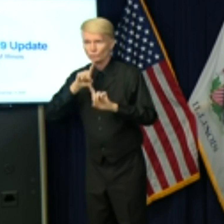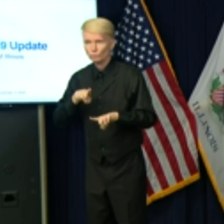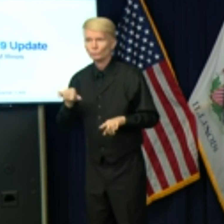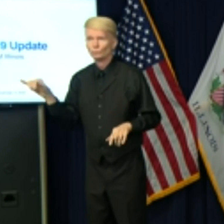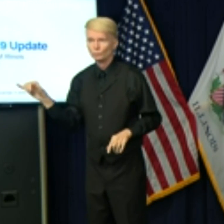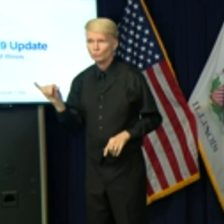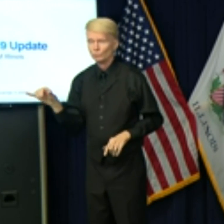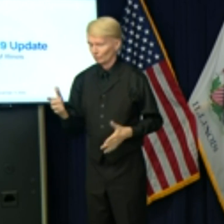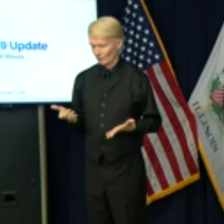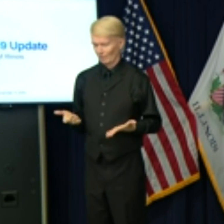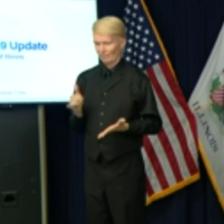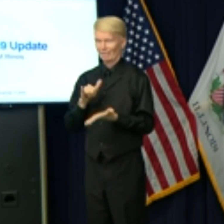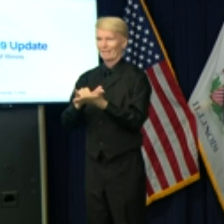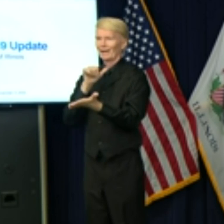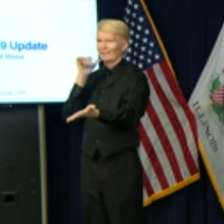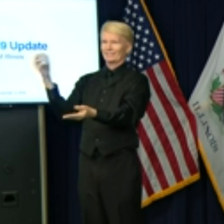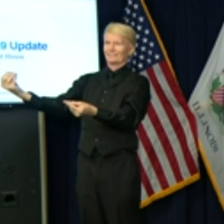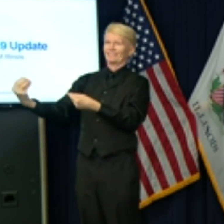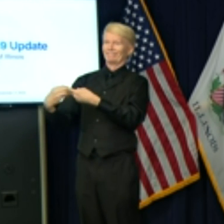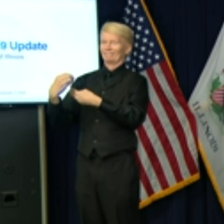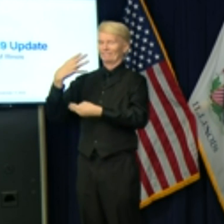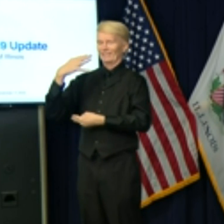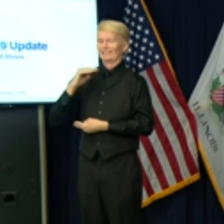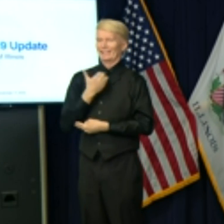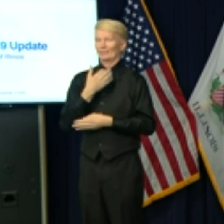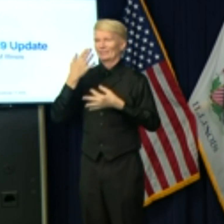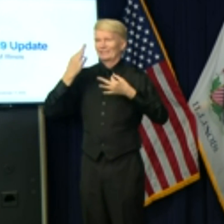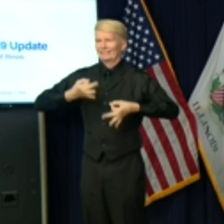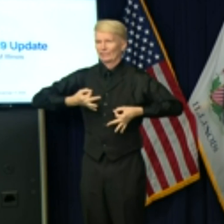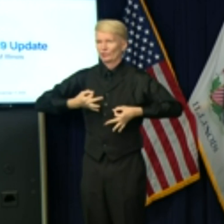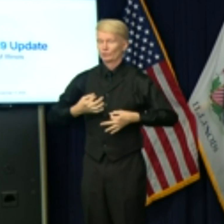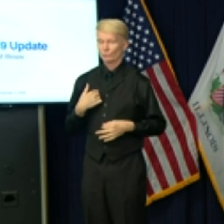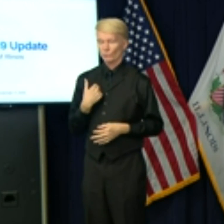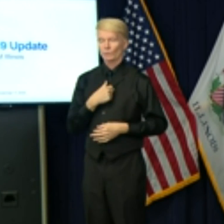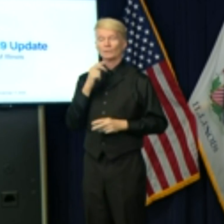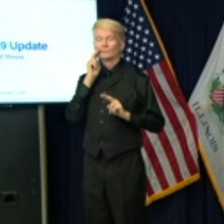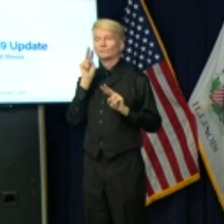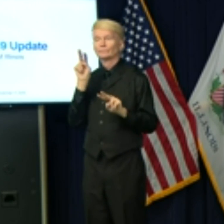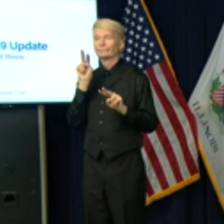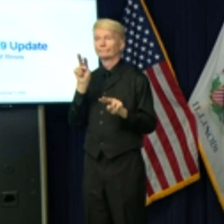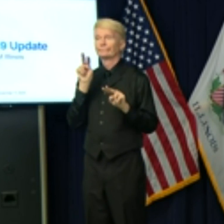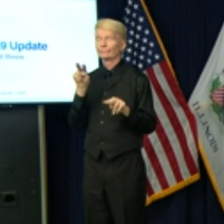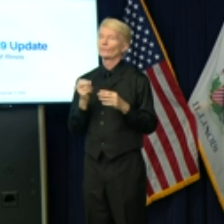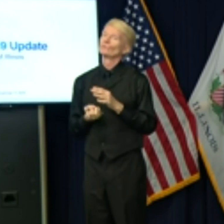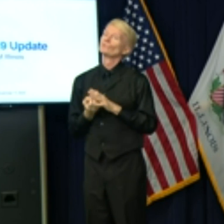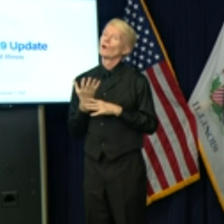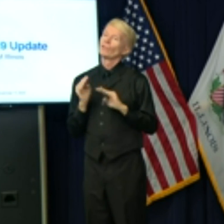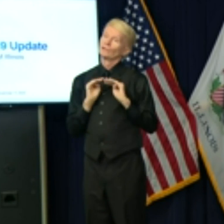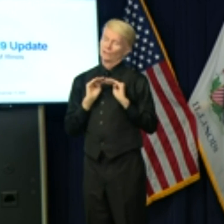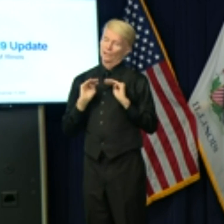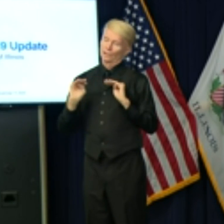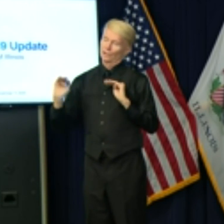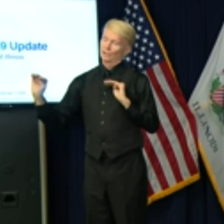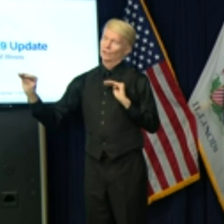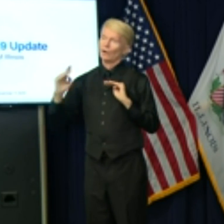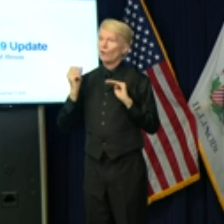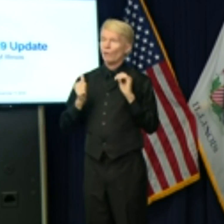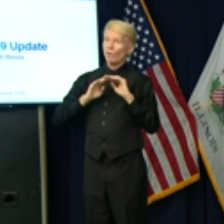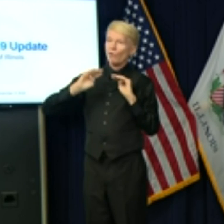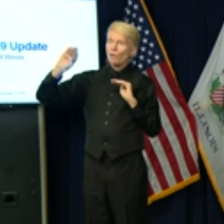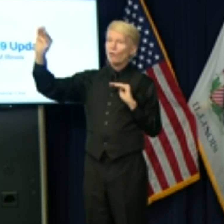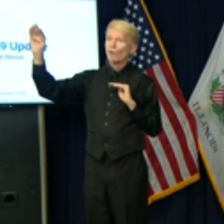with the decisions that we make. We have been watching the linear growth and we have been imposing